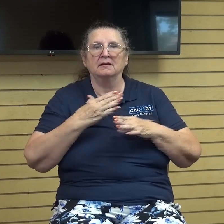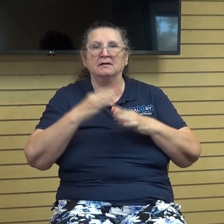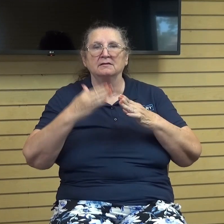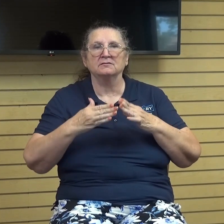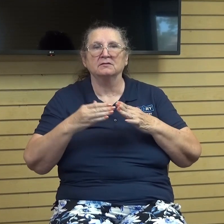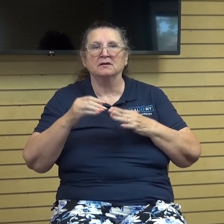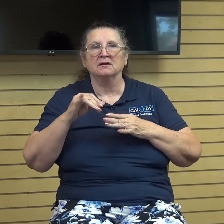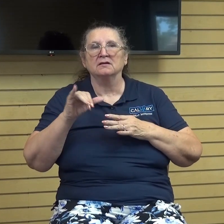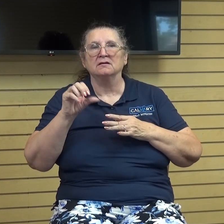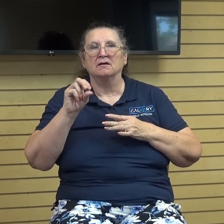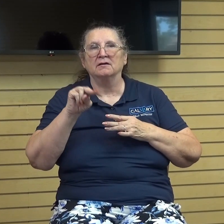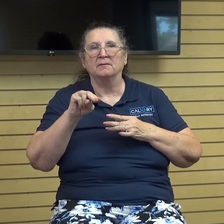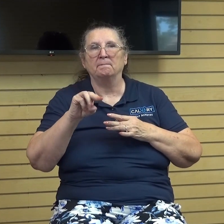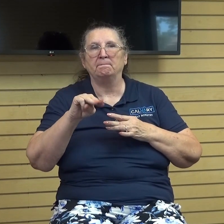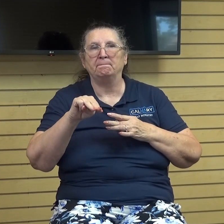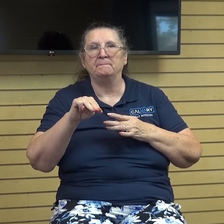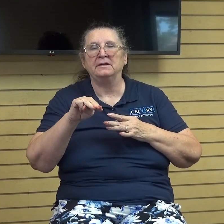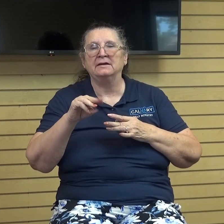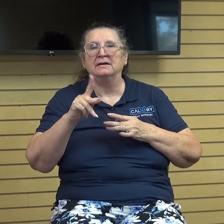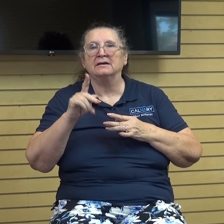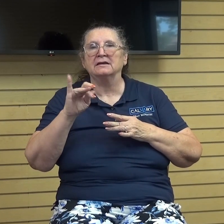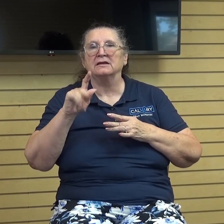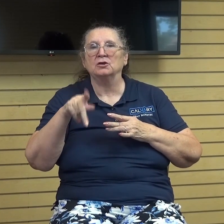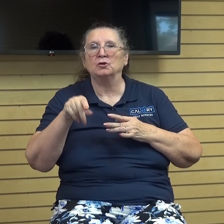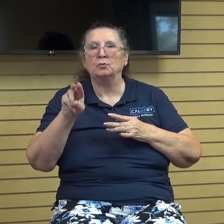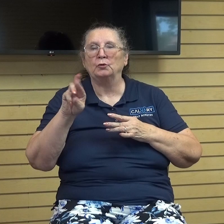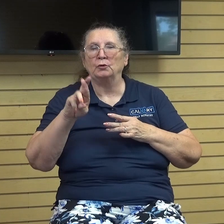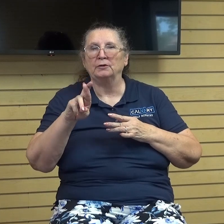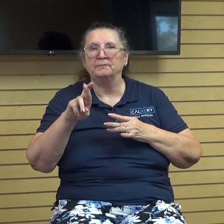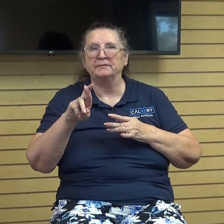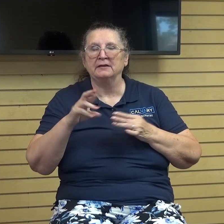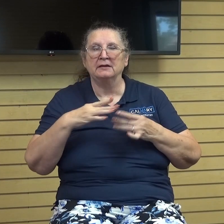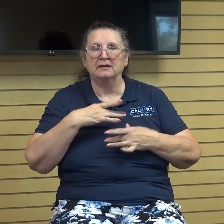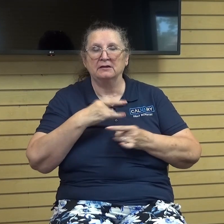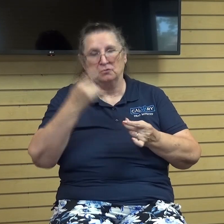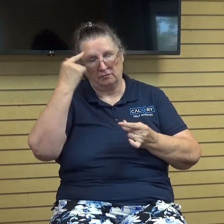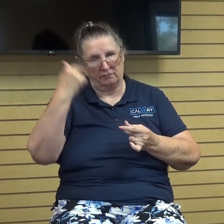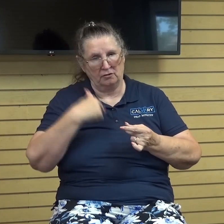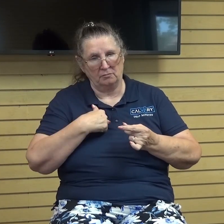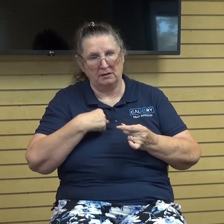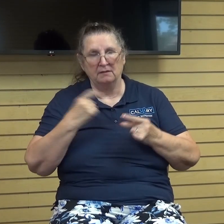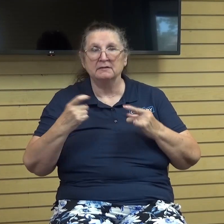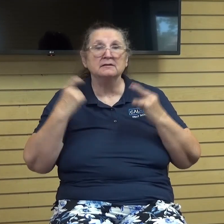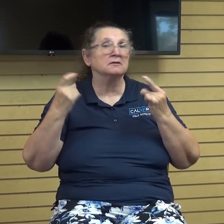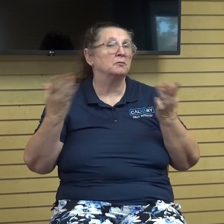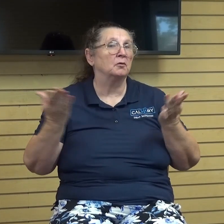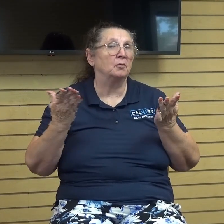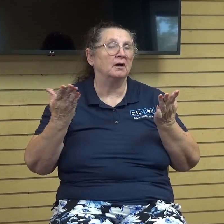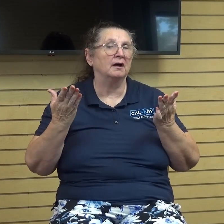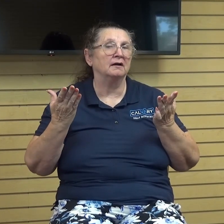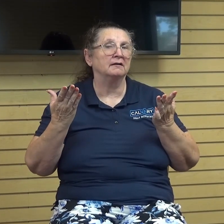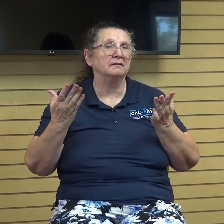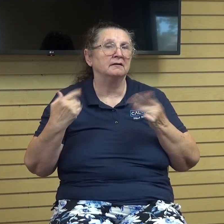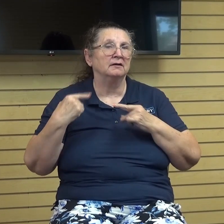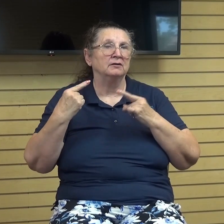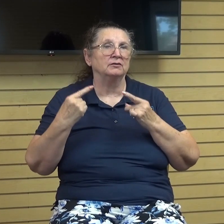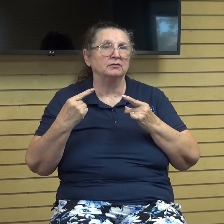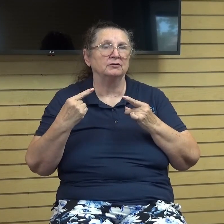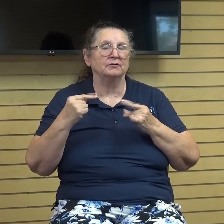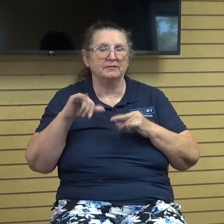kippur and it was interesting to me to see that one of the things they celebrate during rosh hashanah